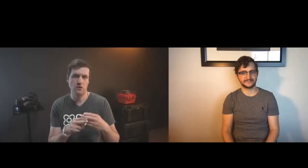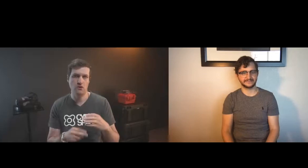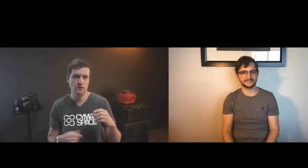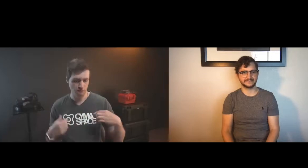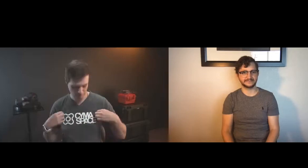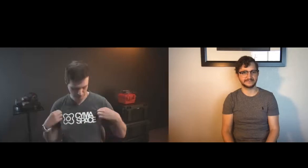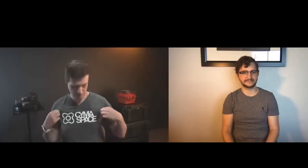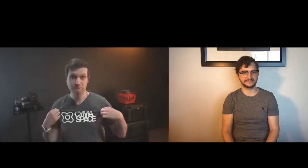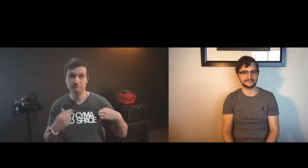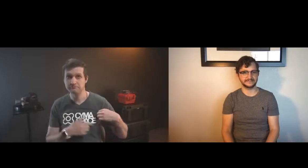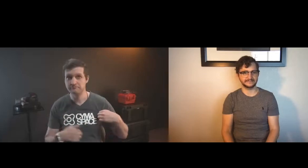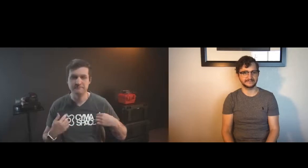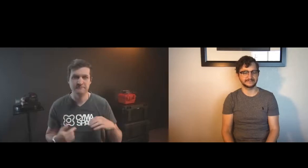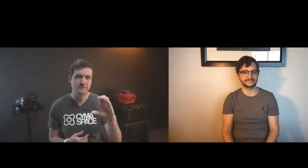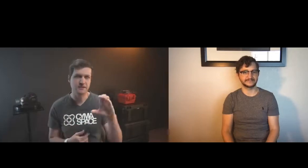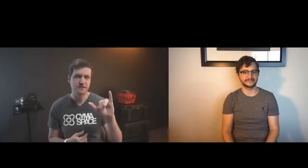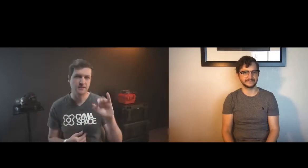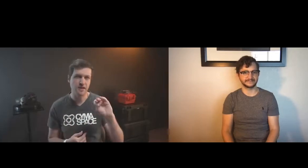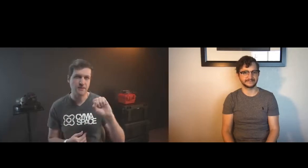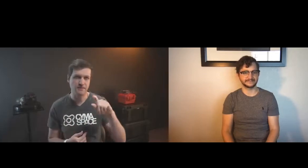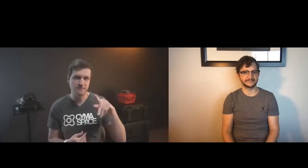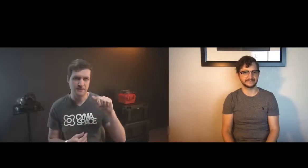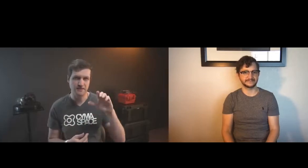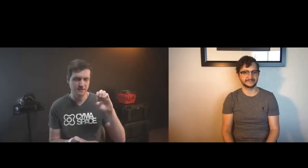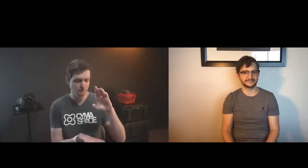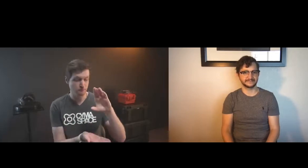and i founded a non-profit called cymospace